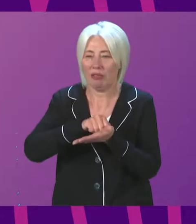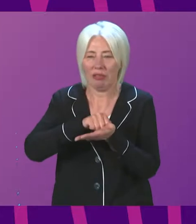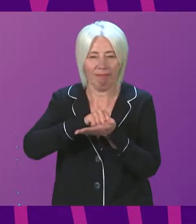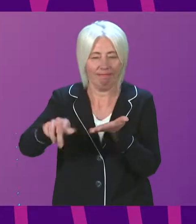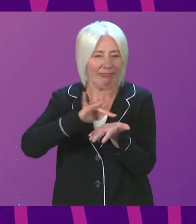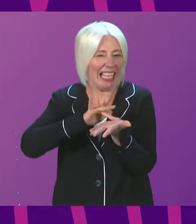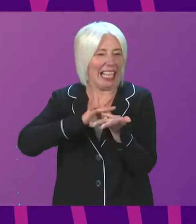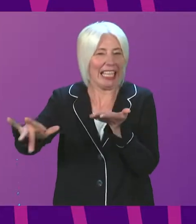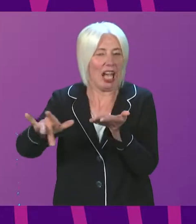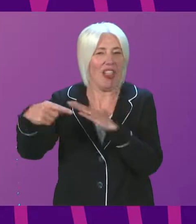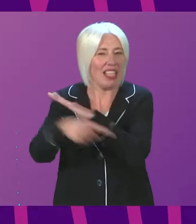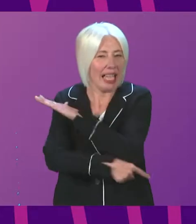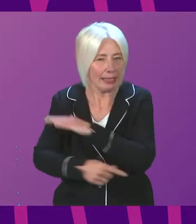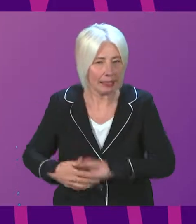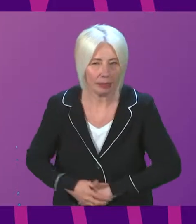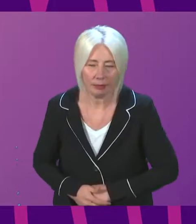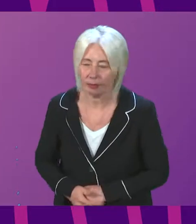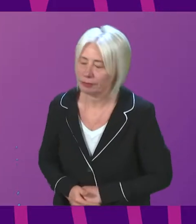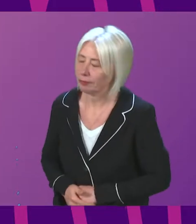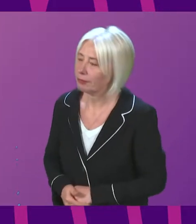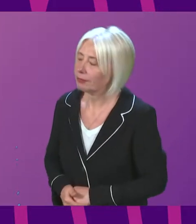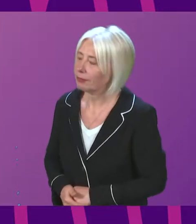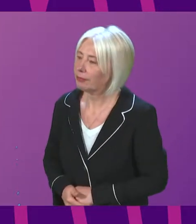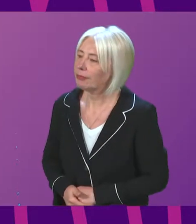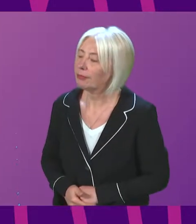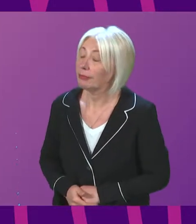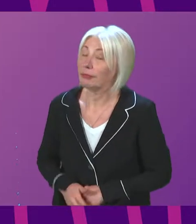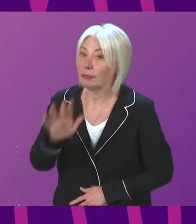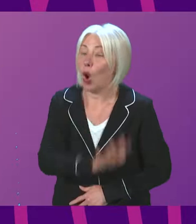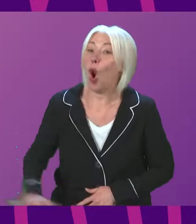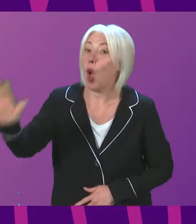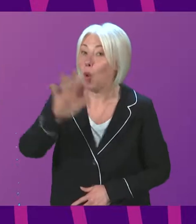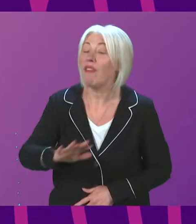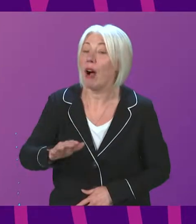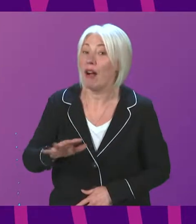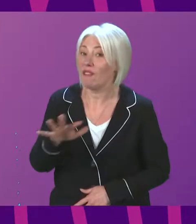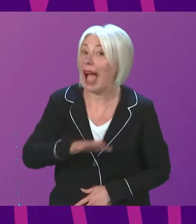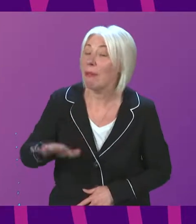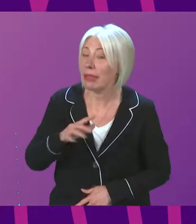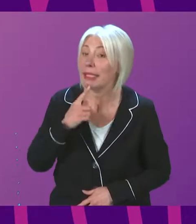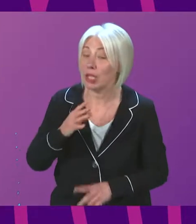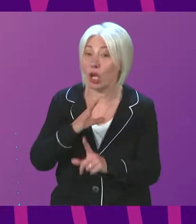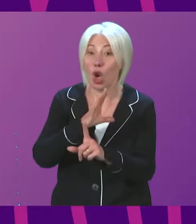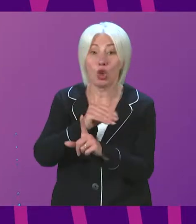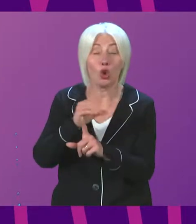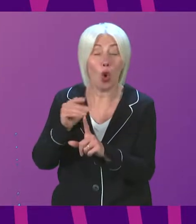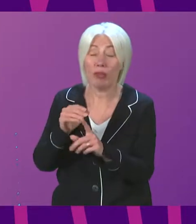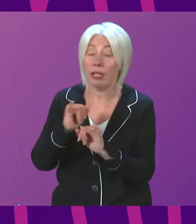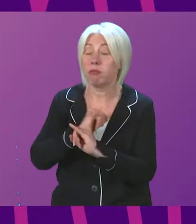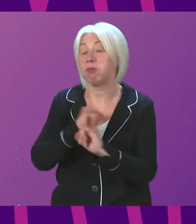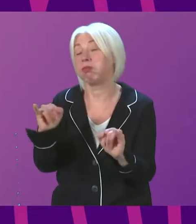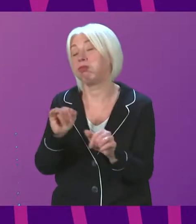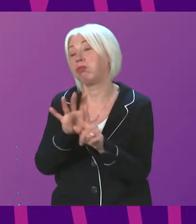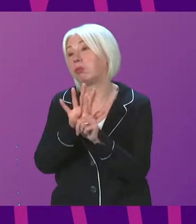First Minister well households are right across the country are facing a totally exacerbated cost of living